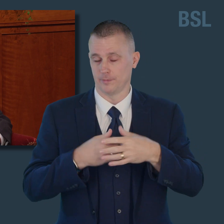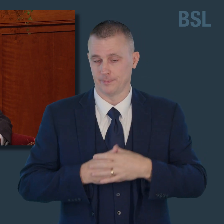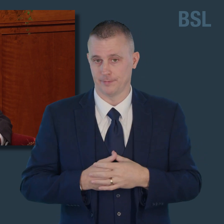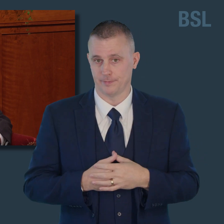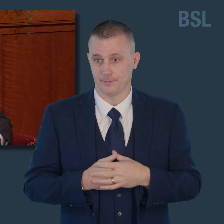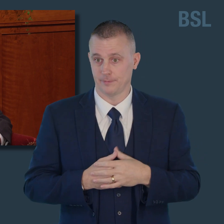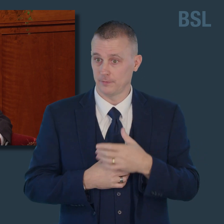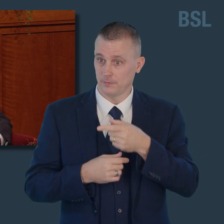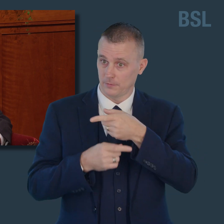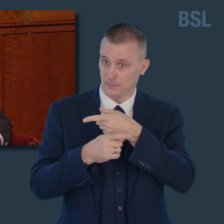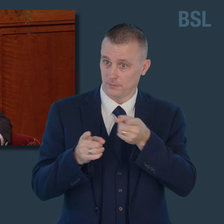Apostles.